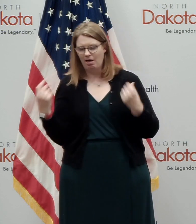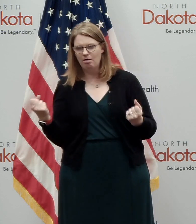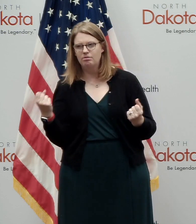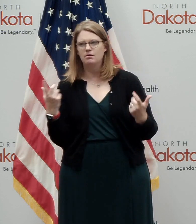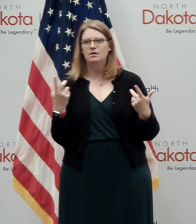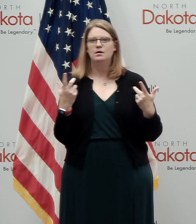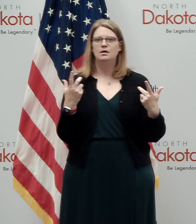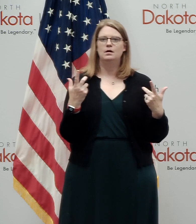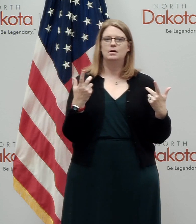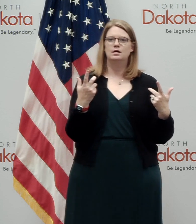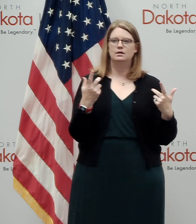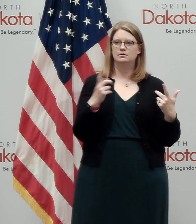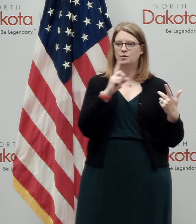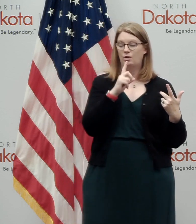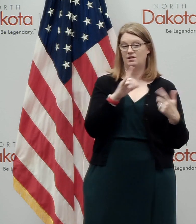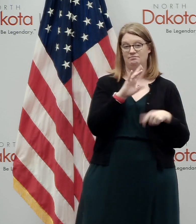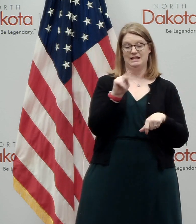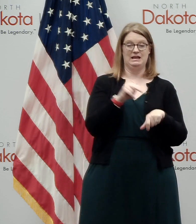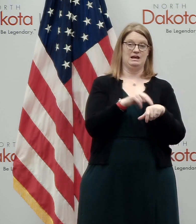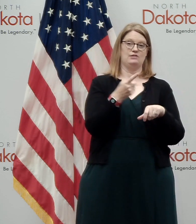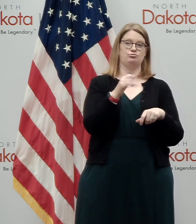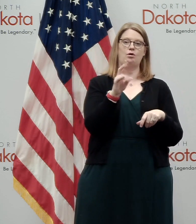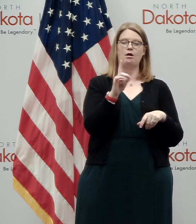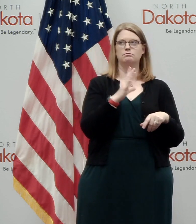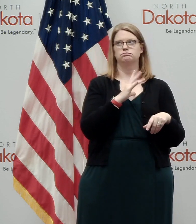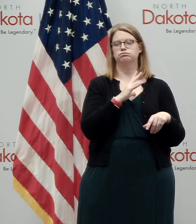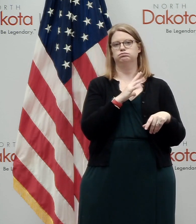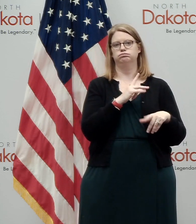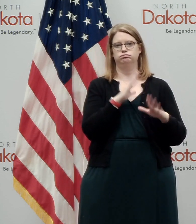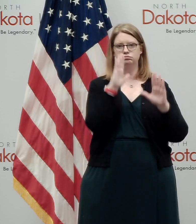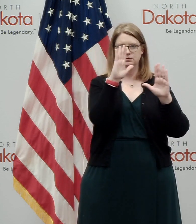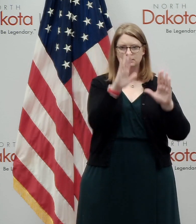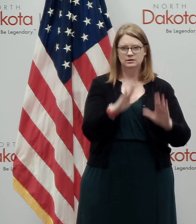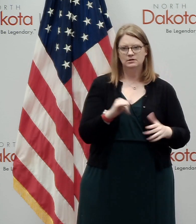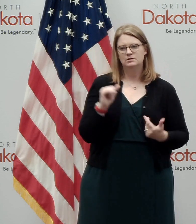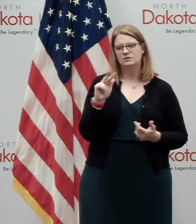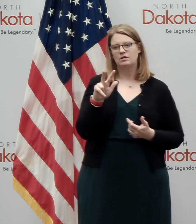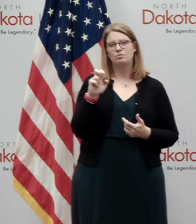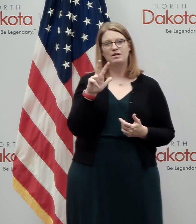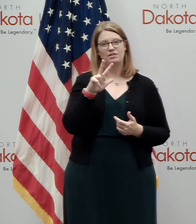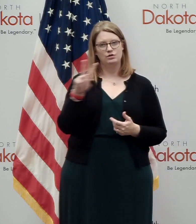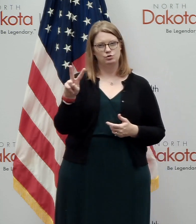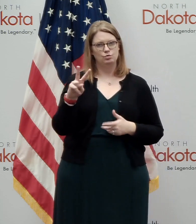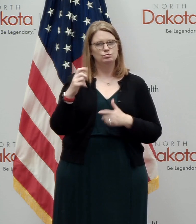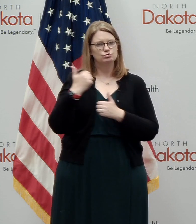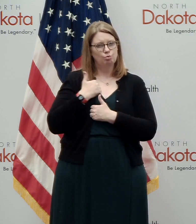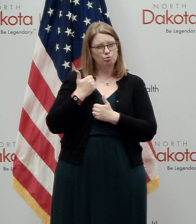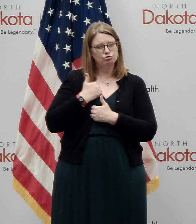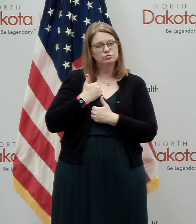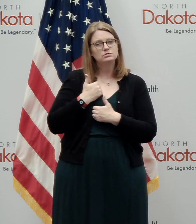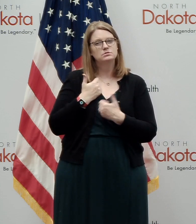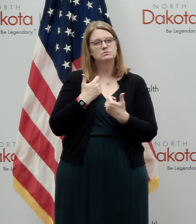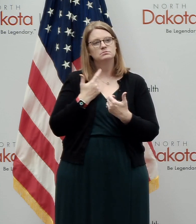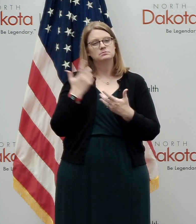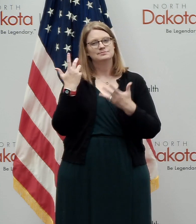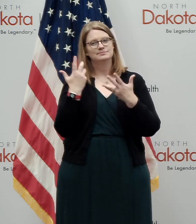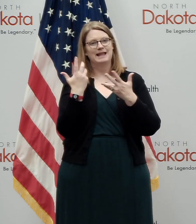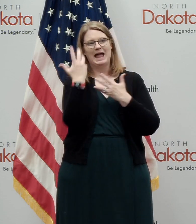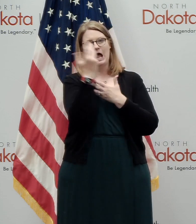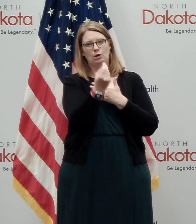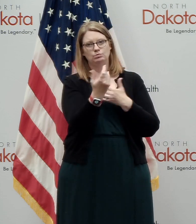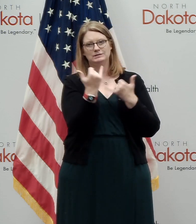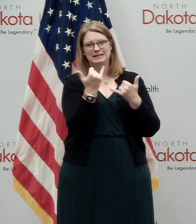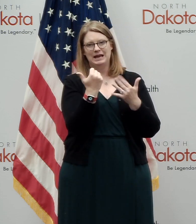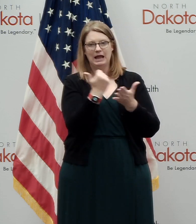our, our incredible National Guard members, which as of today, there's 332 soldiers, uh, that are out there today,